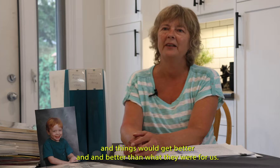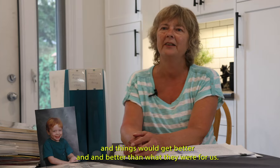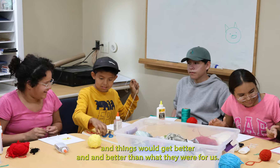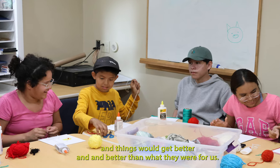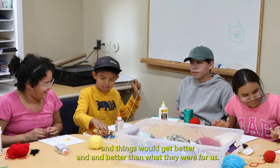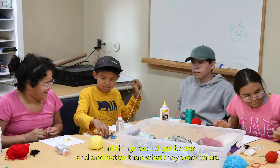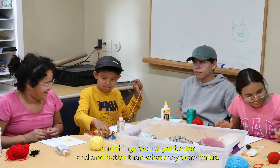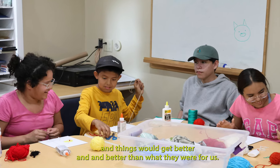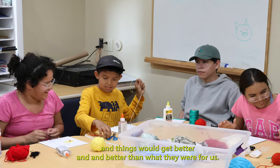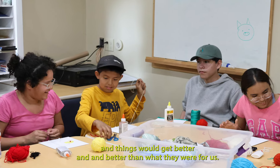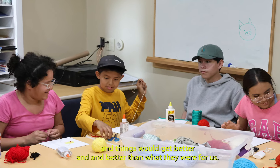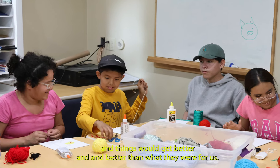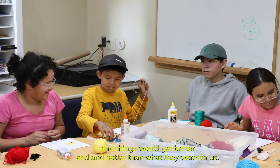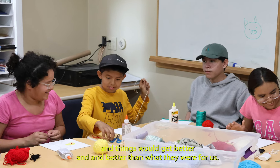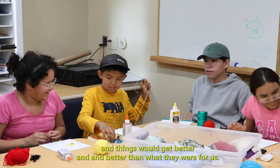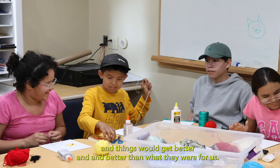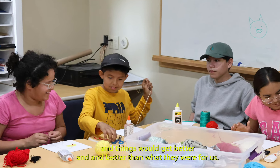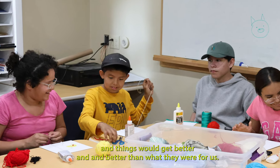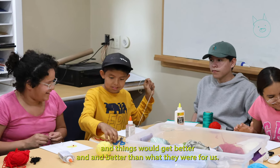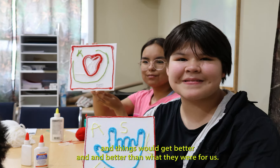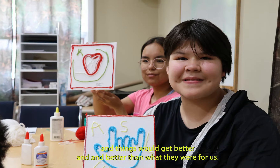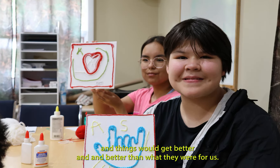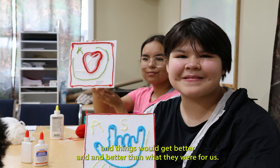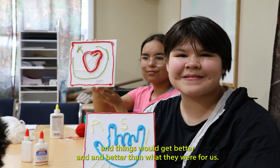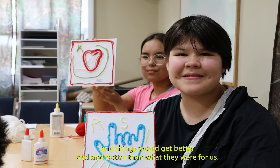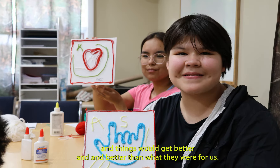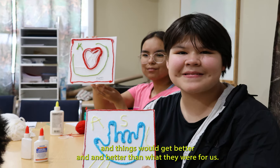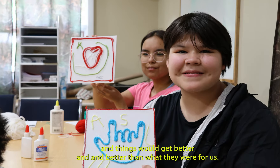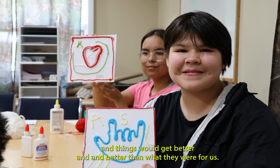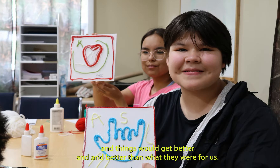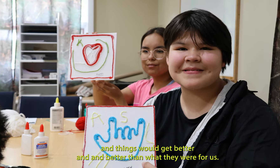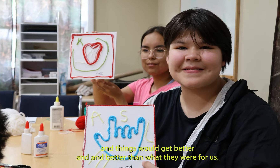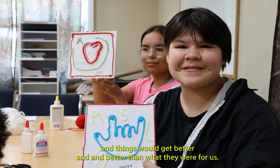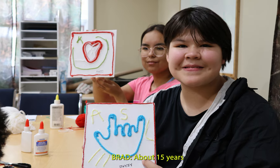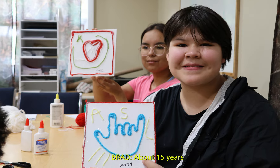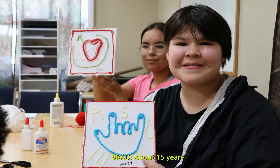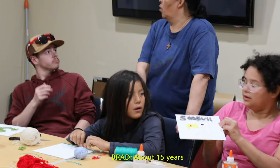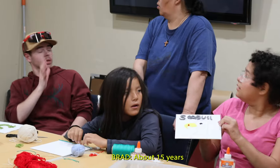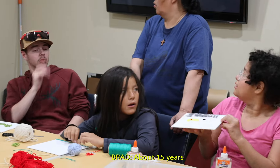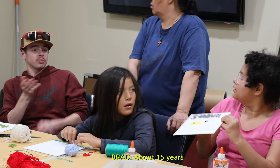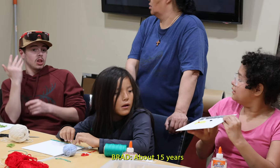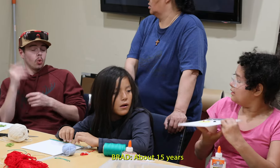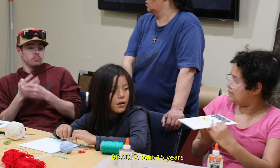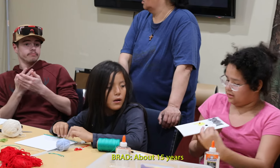better and, and better than what they were for us. About 15 years